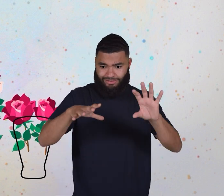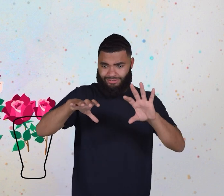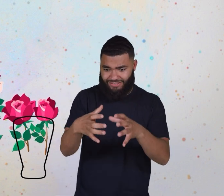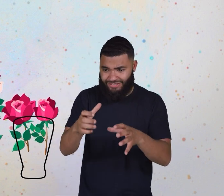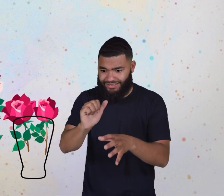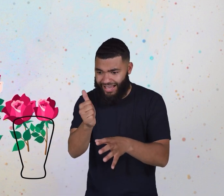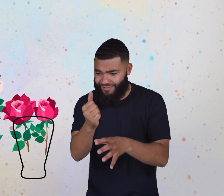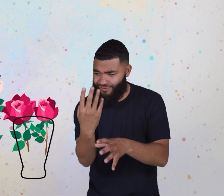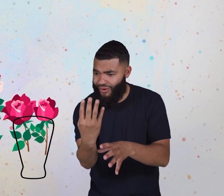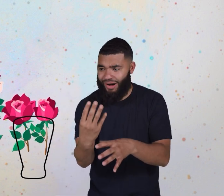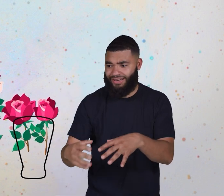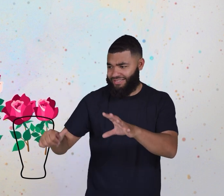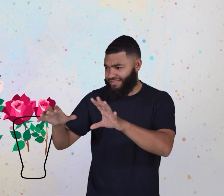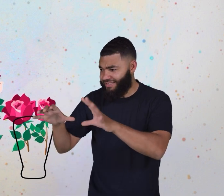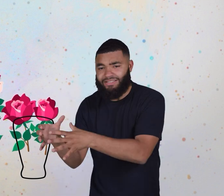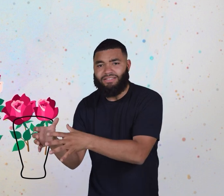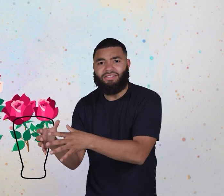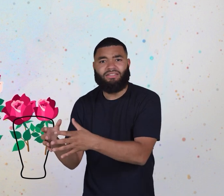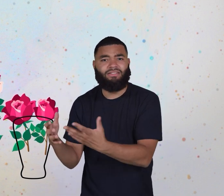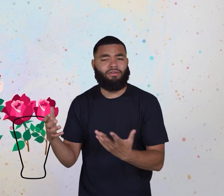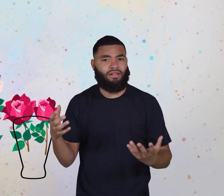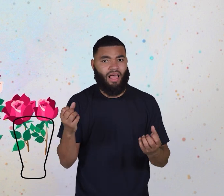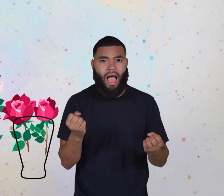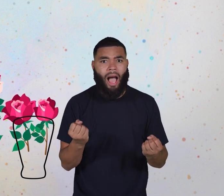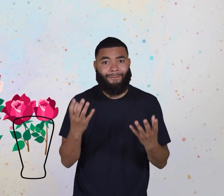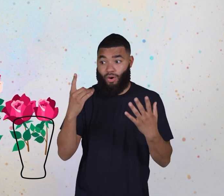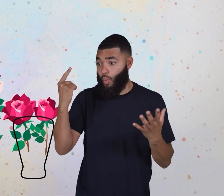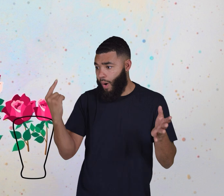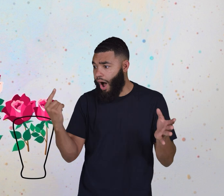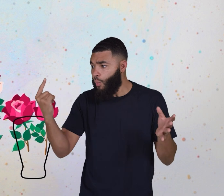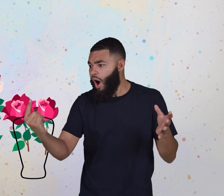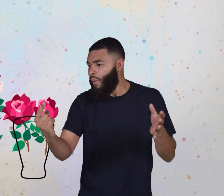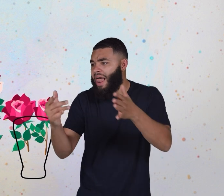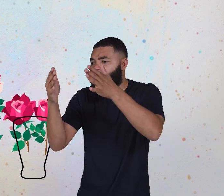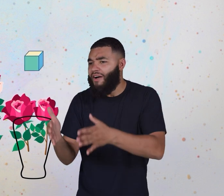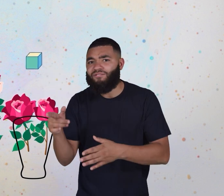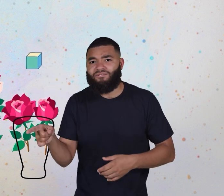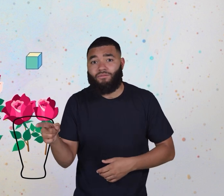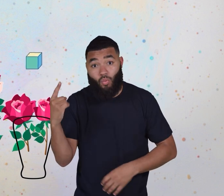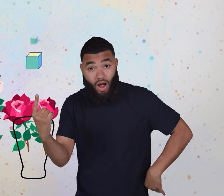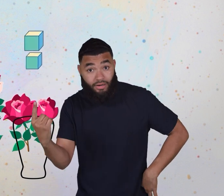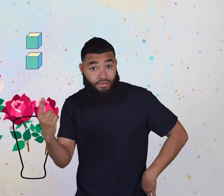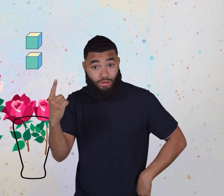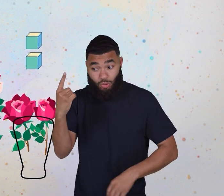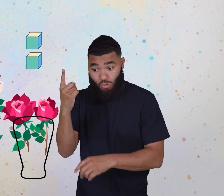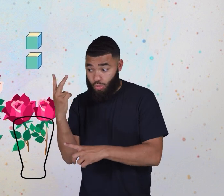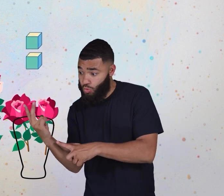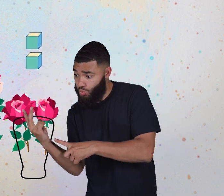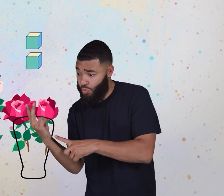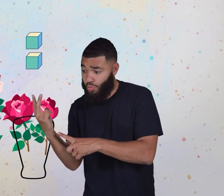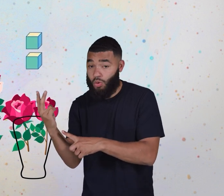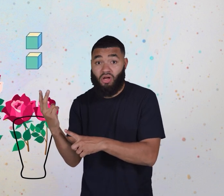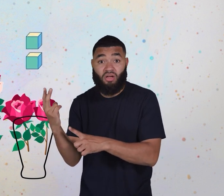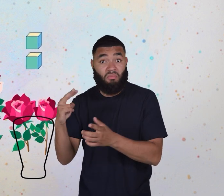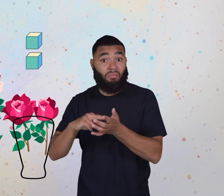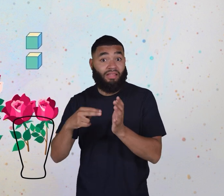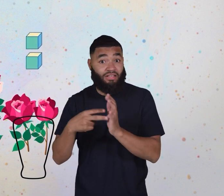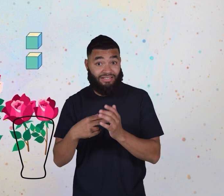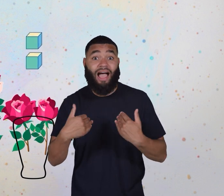four. How many ones do we have left over? One, two. So, there are